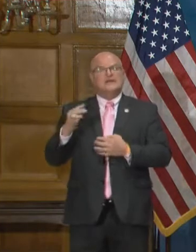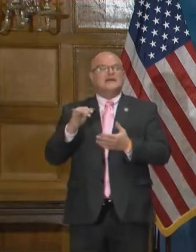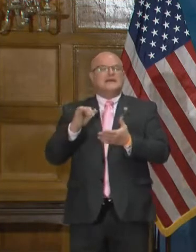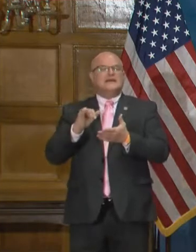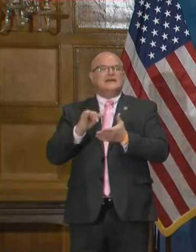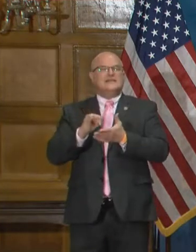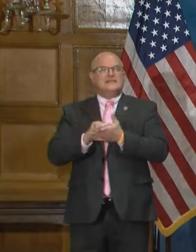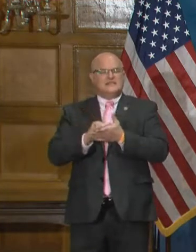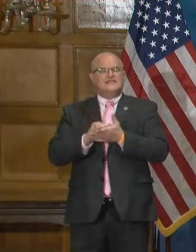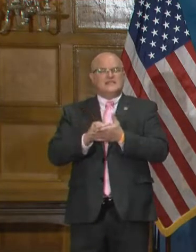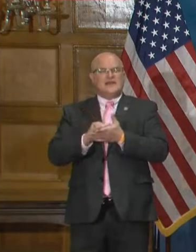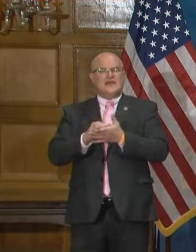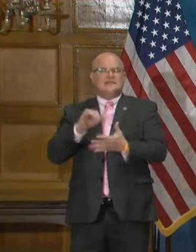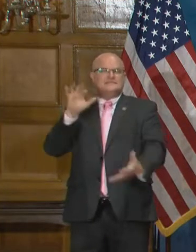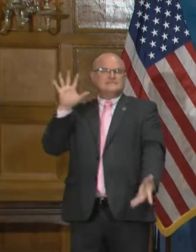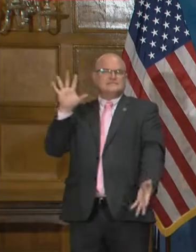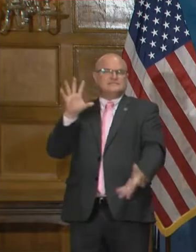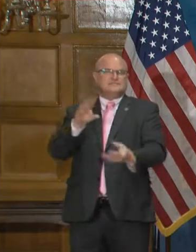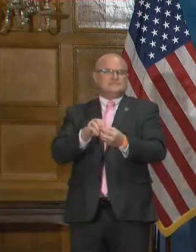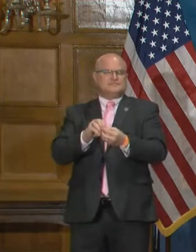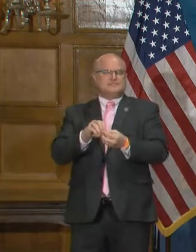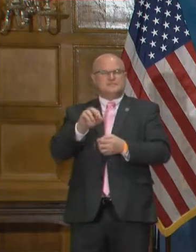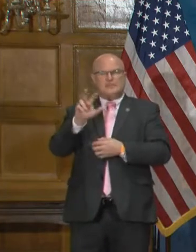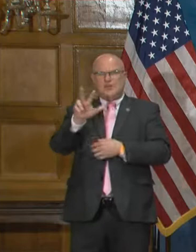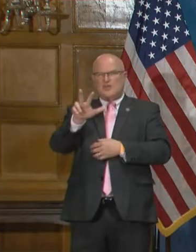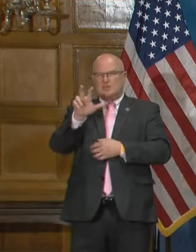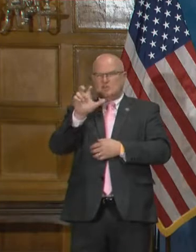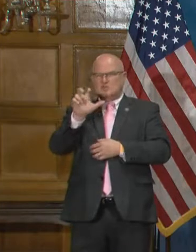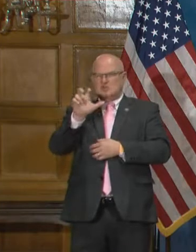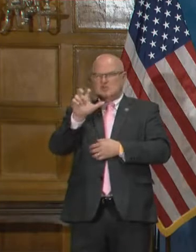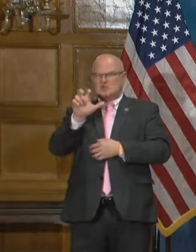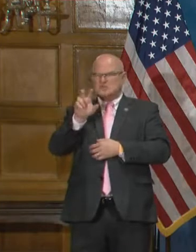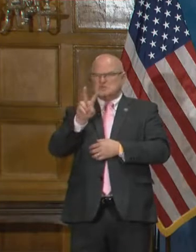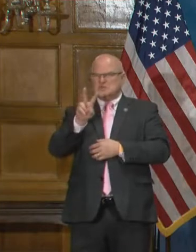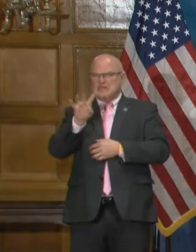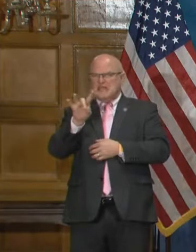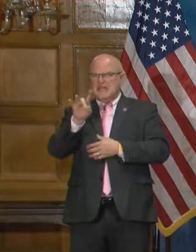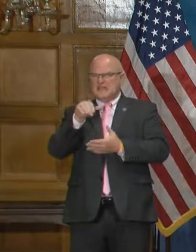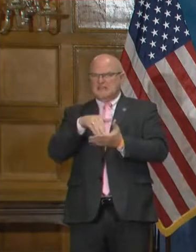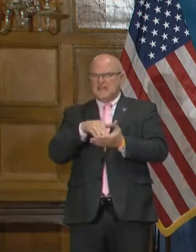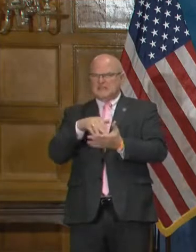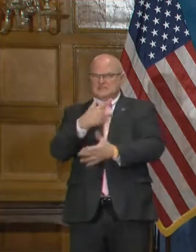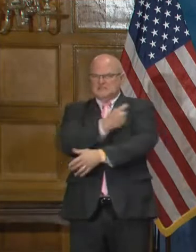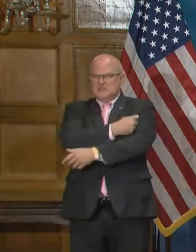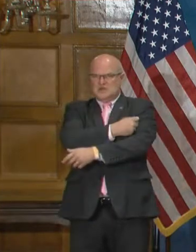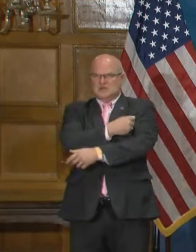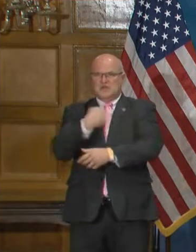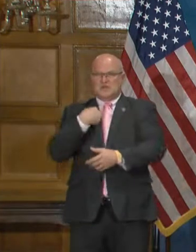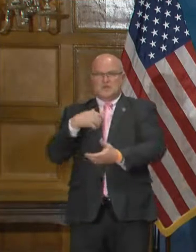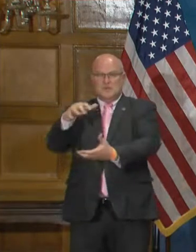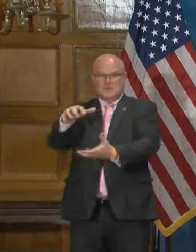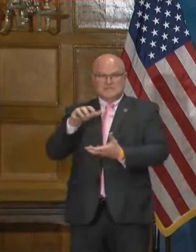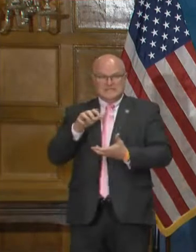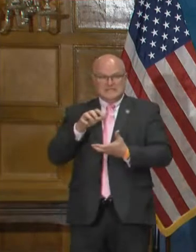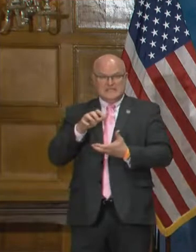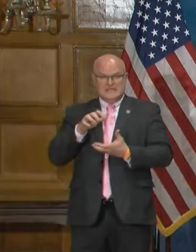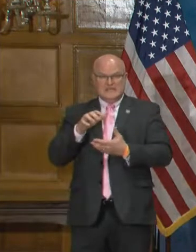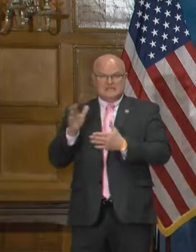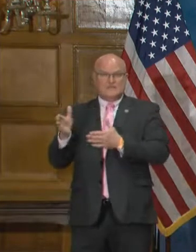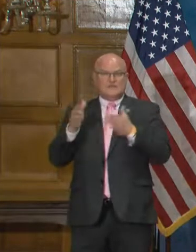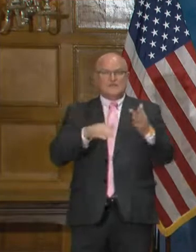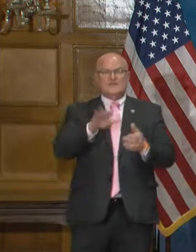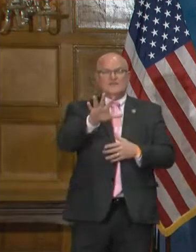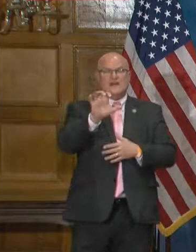would be 328,000 doses that we're going to receive versus